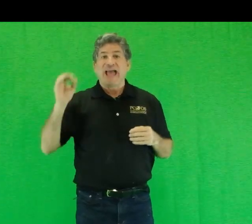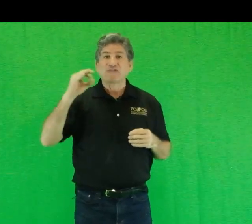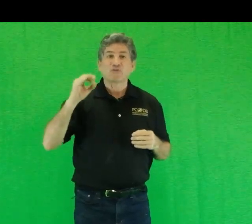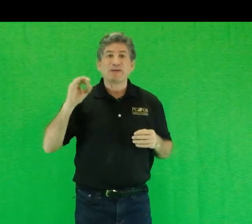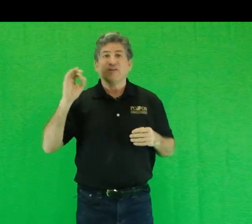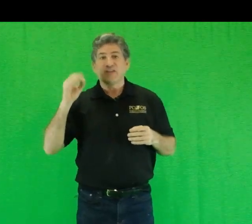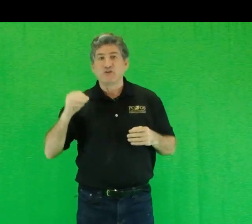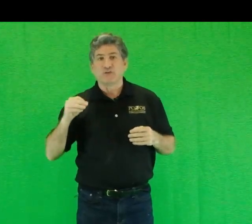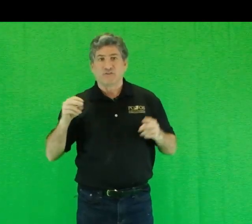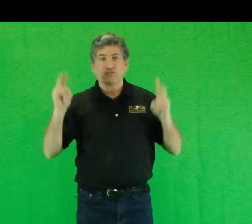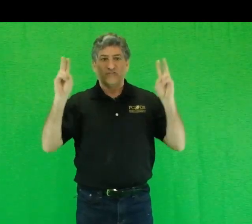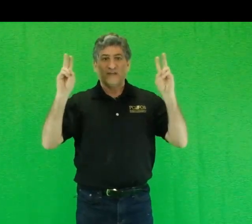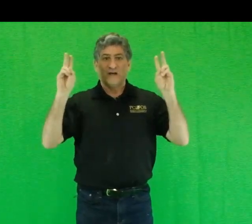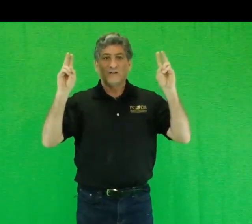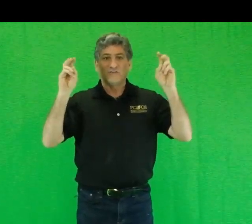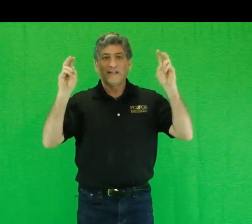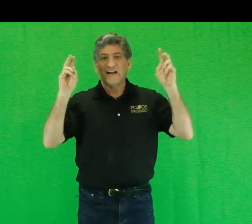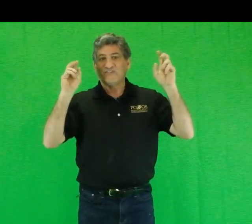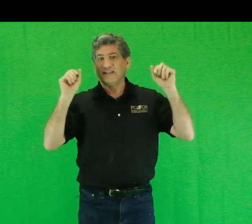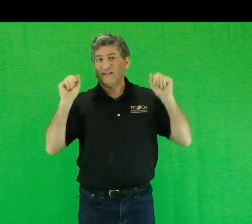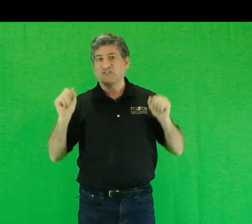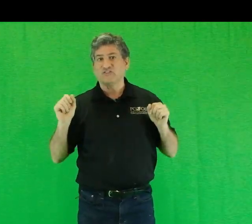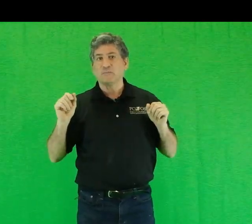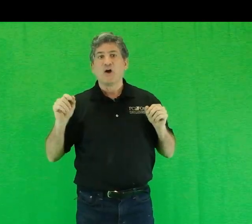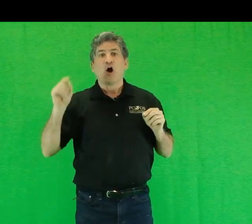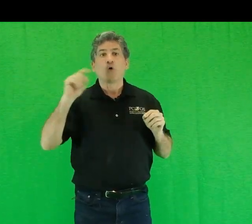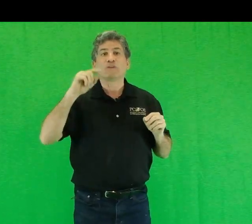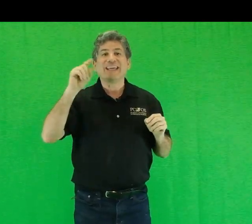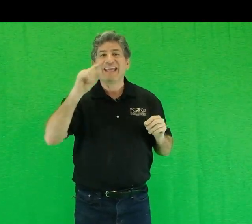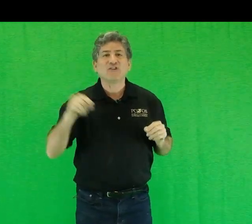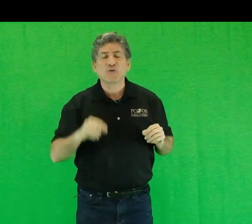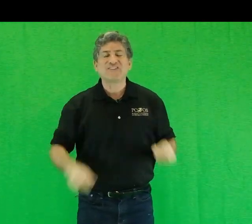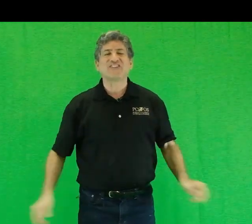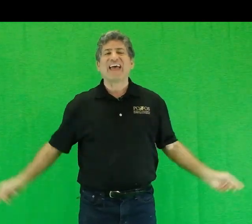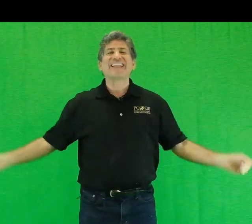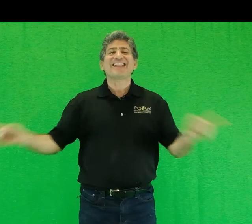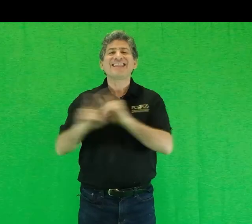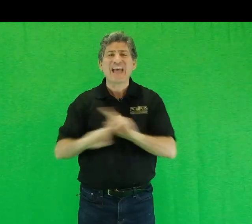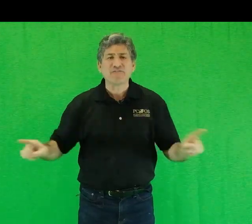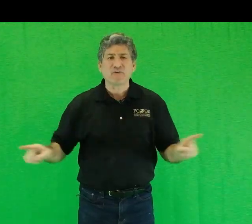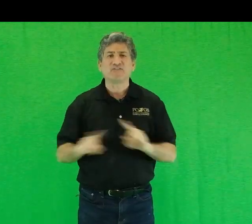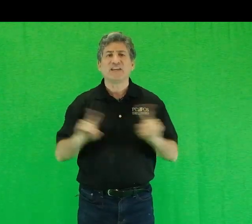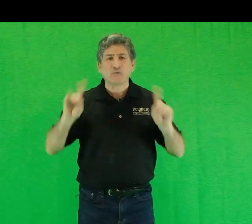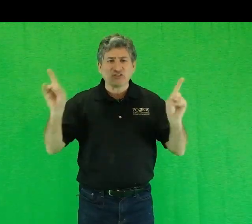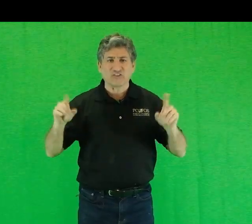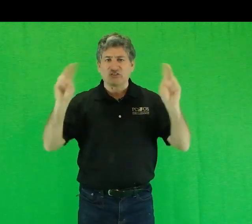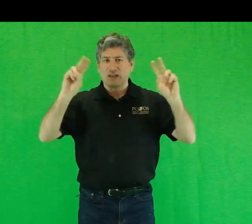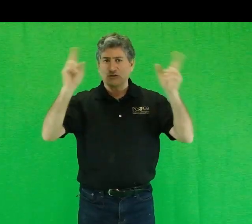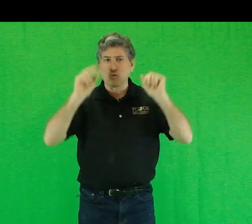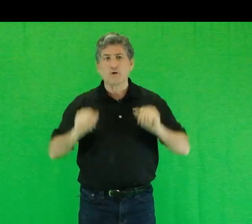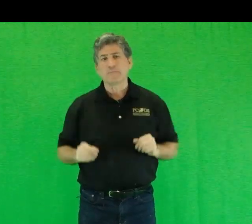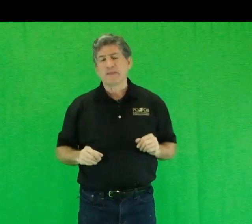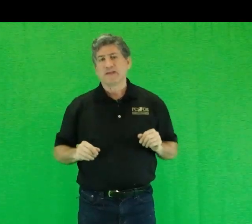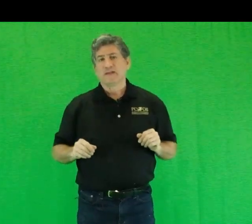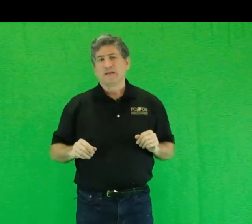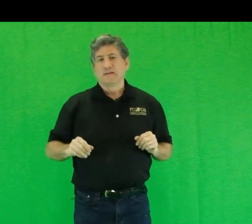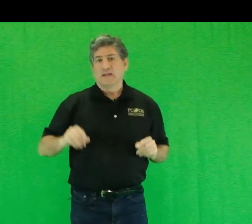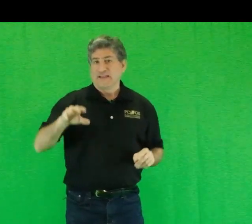entropy of the universe, the ultimate isolated system, only increases and never decreases, end quote. Now the